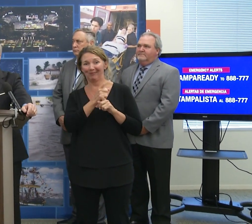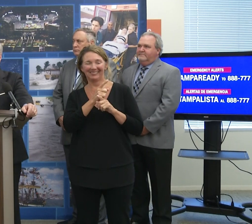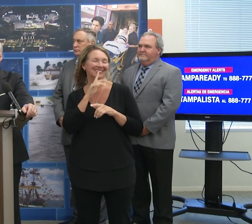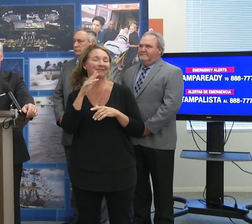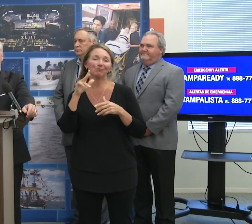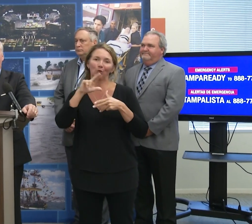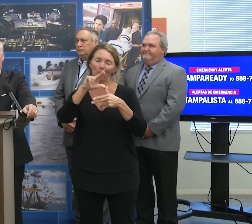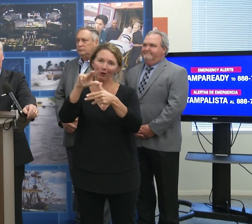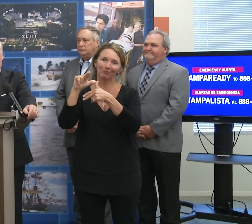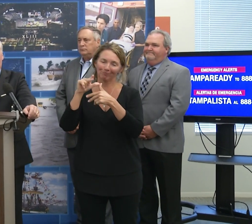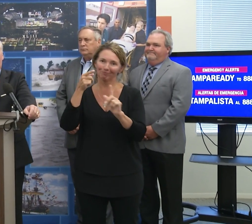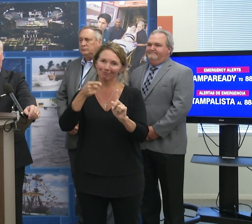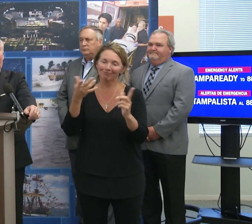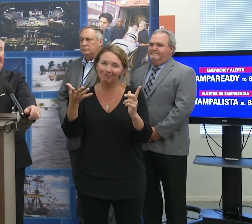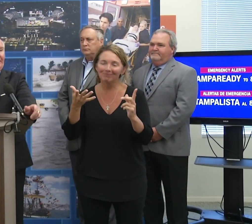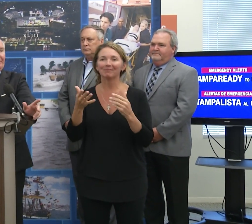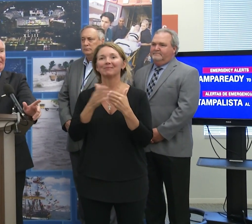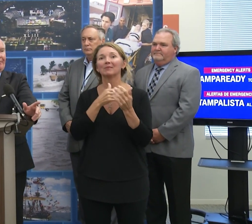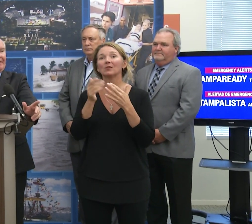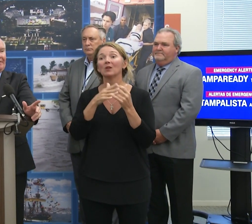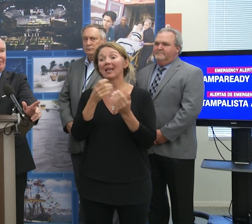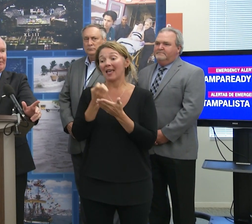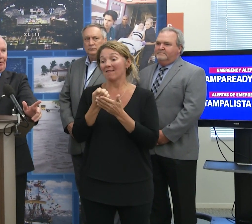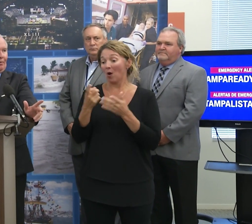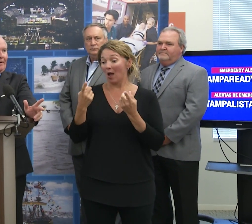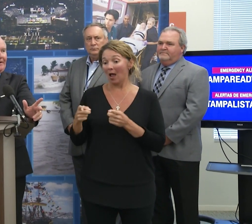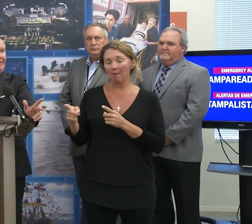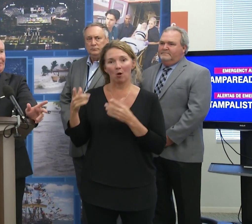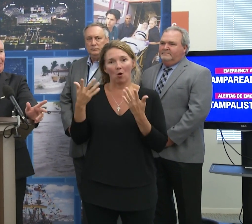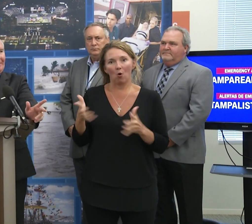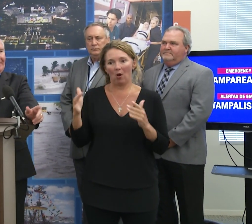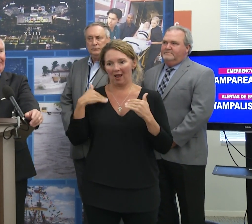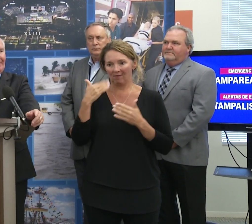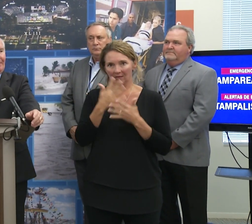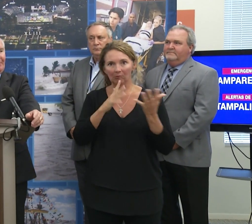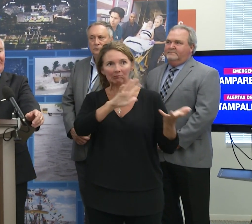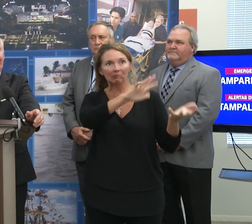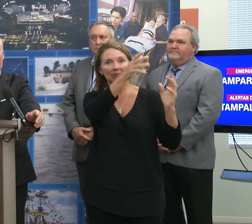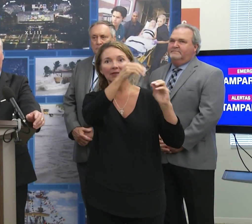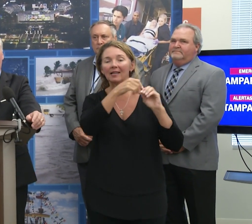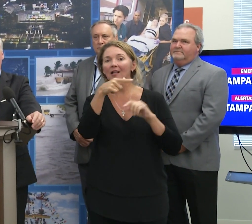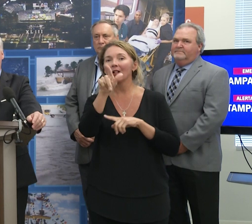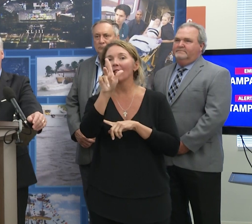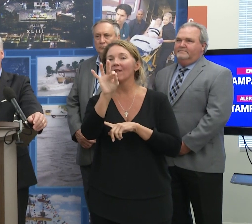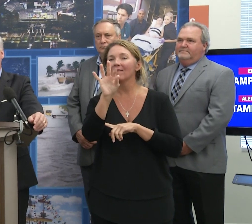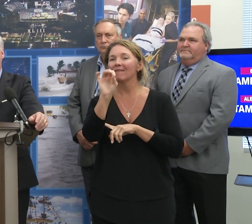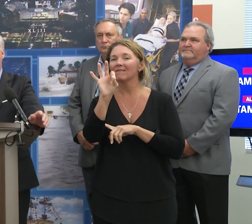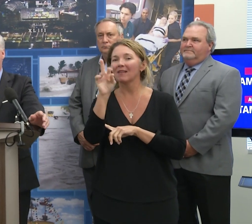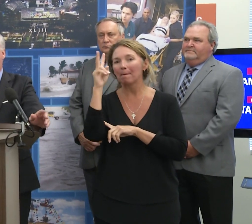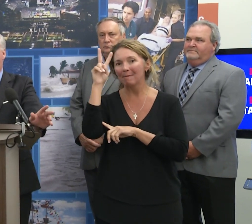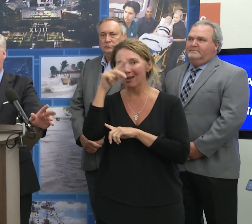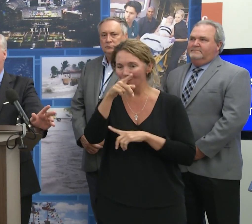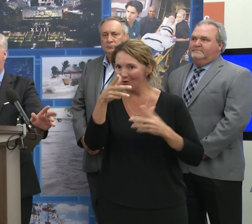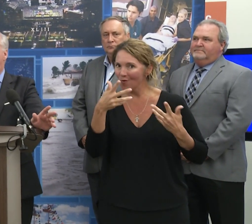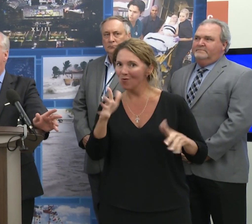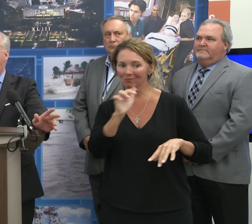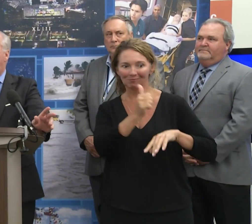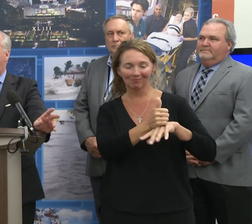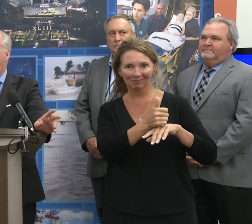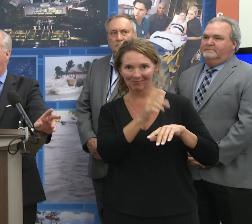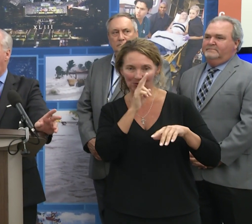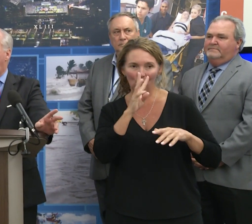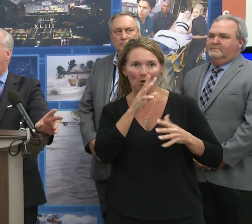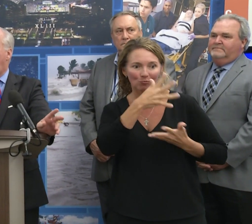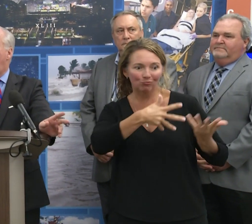It's hurricane season, as evidenced by the fact that there is already a disturbance out in the Gulf of Mexico. It is time